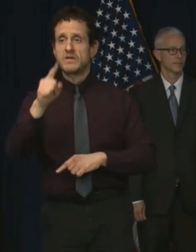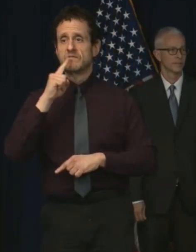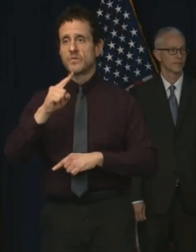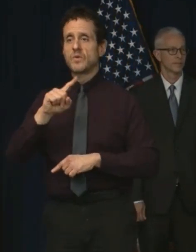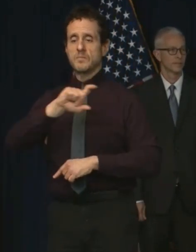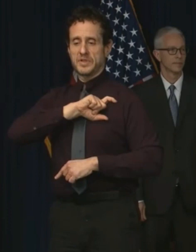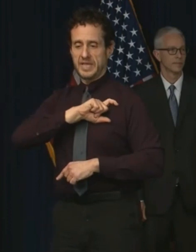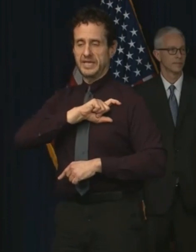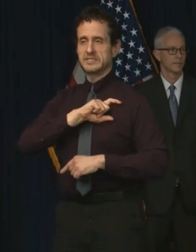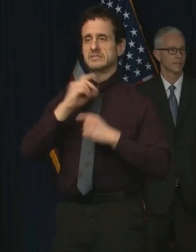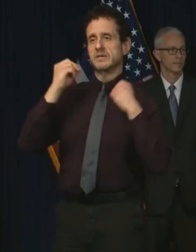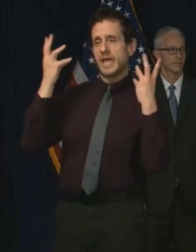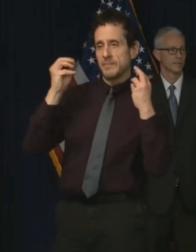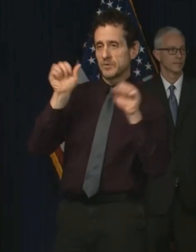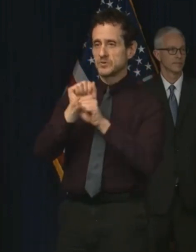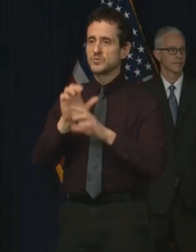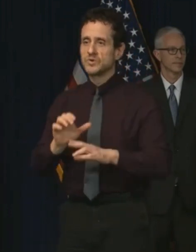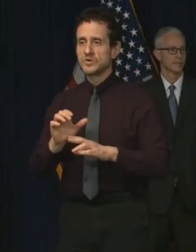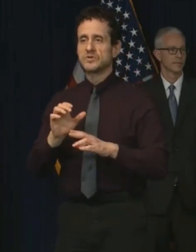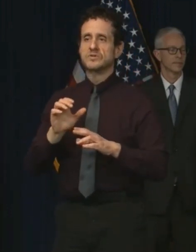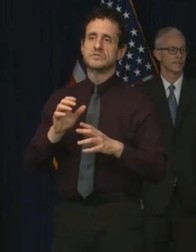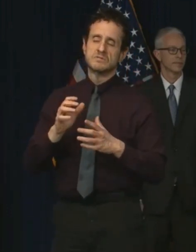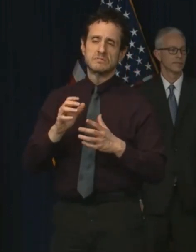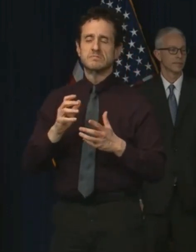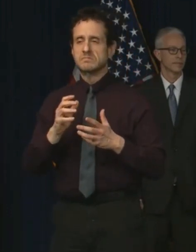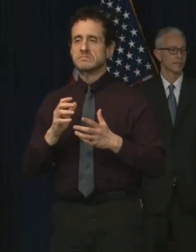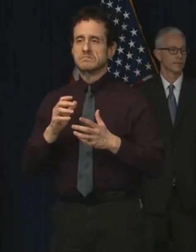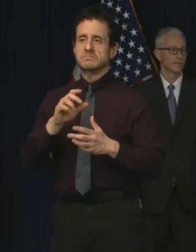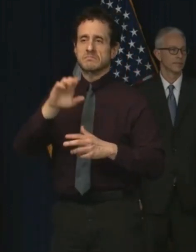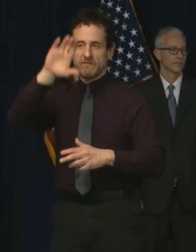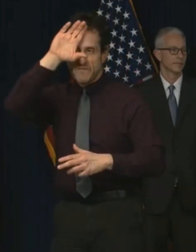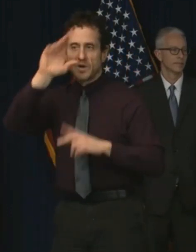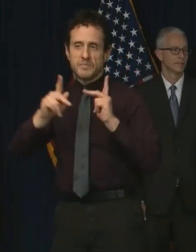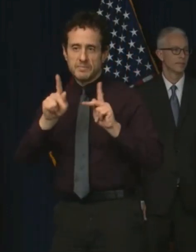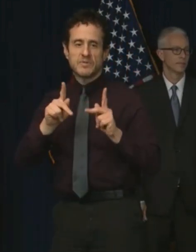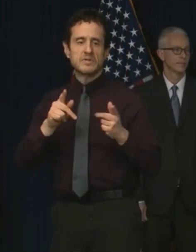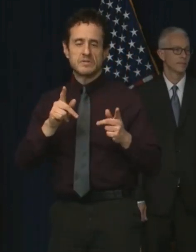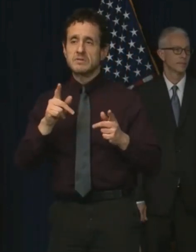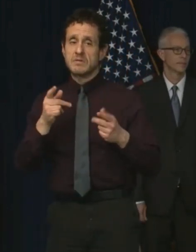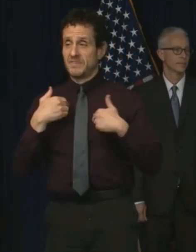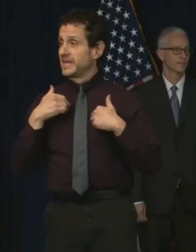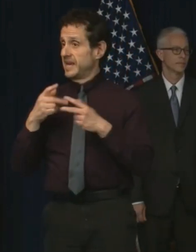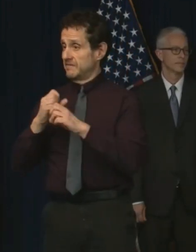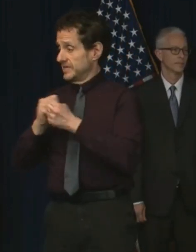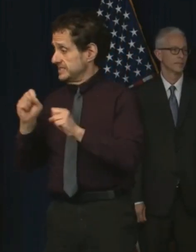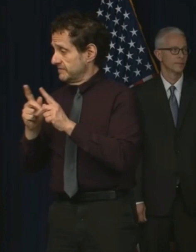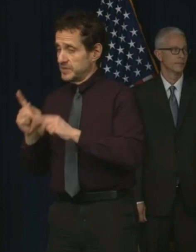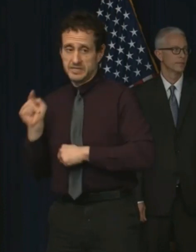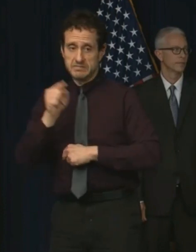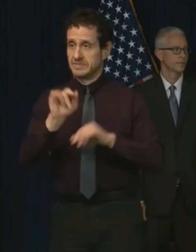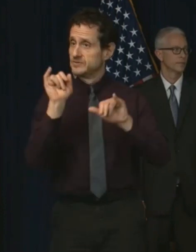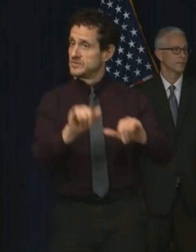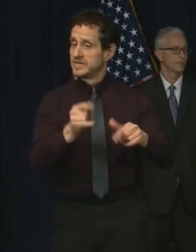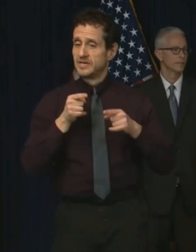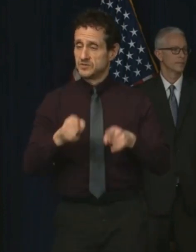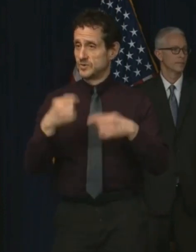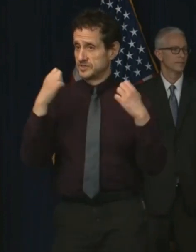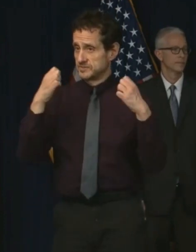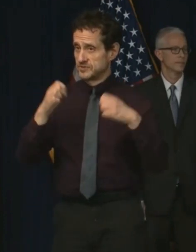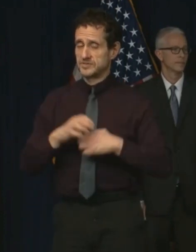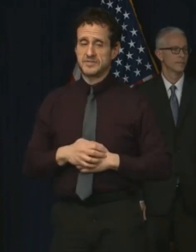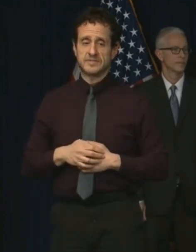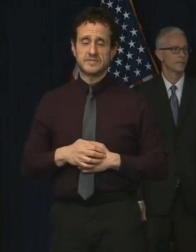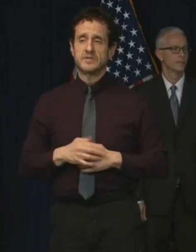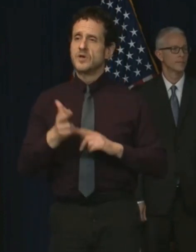responders who are fighting COVID in order to provide them with a safe space to stay during this crisis. This